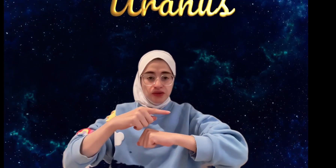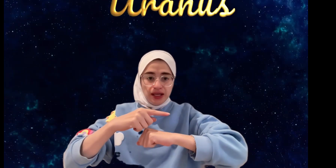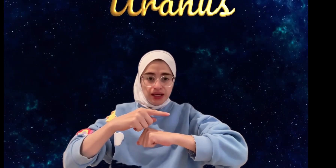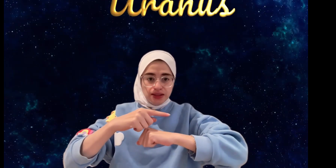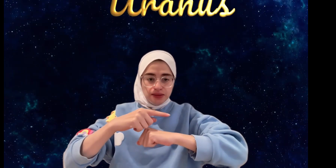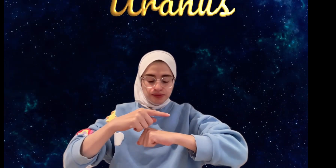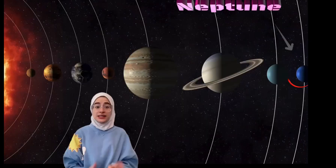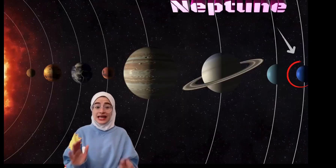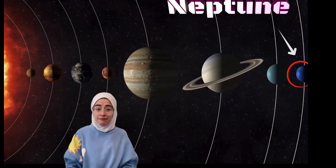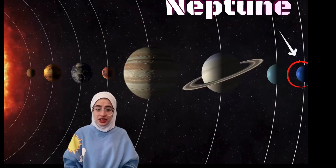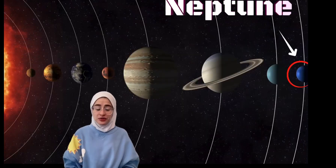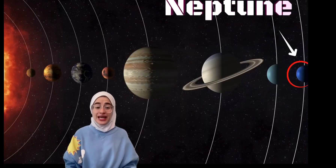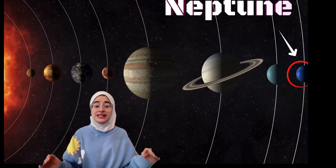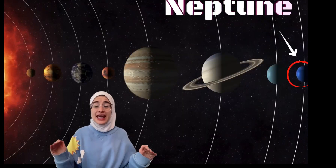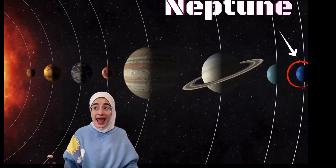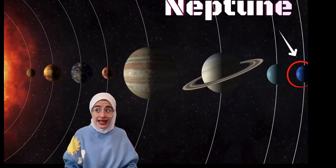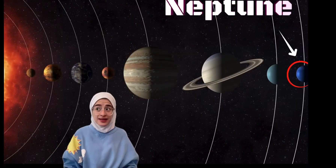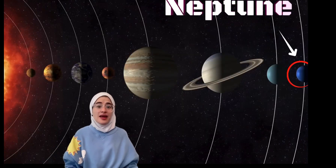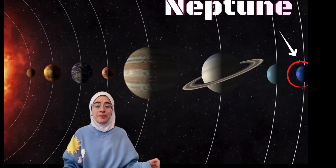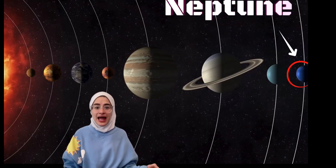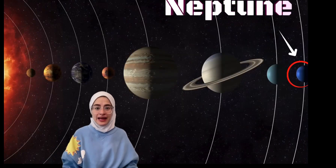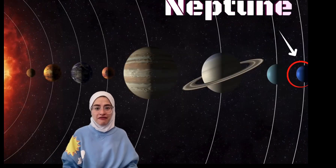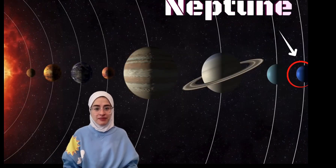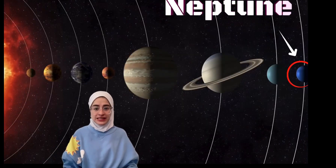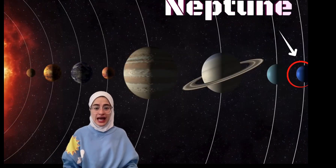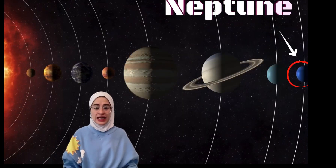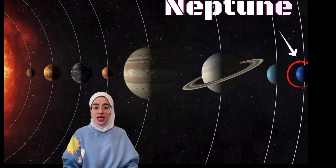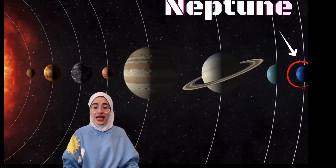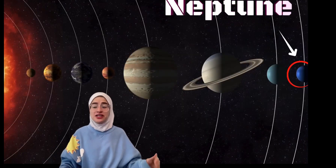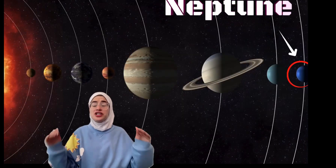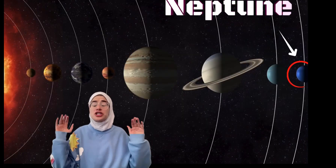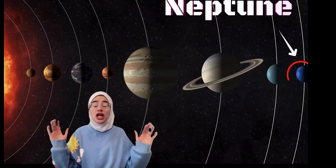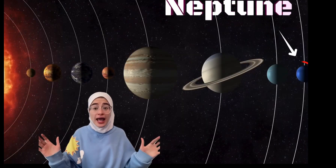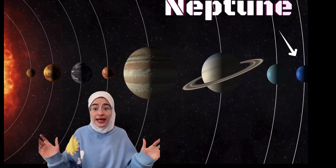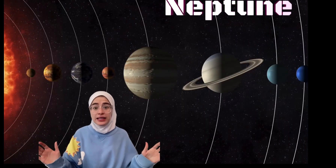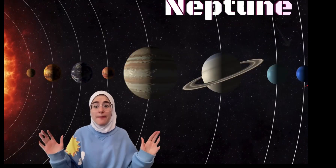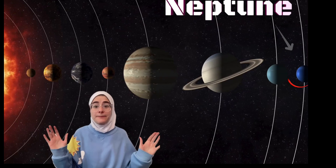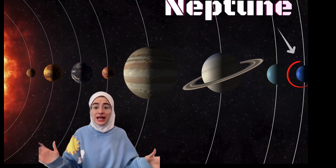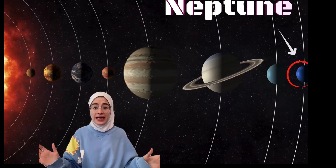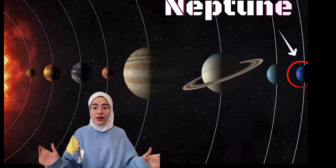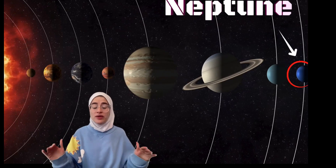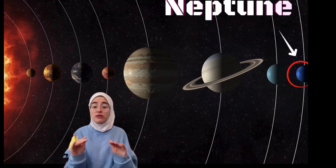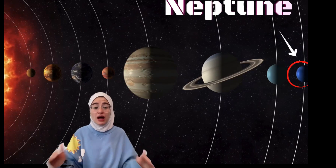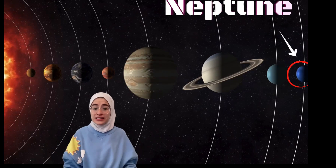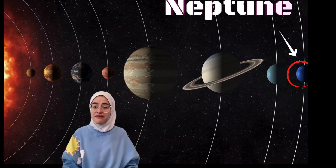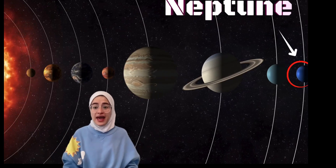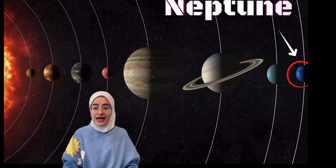Uranus. Neptune is the eighth planet from the sun. It is a giant planet with lots of gas.